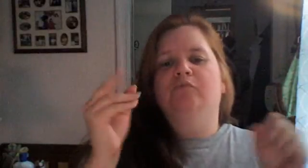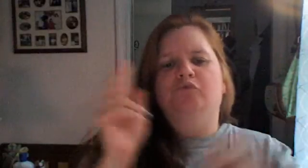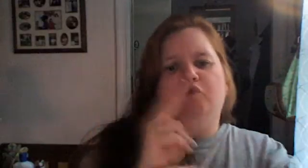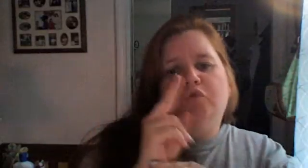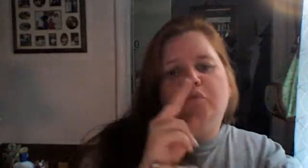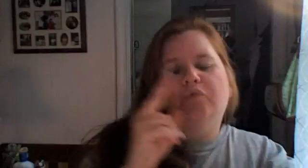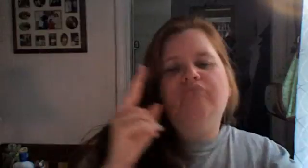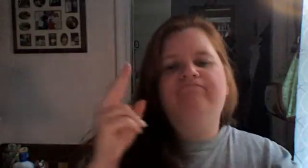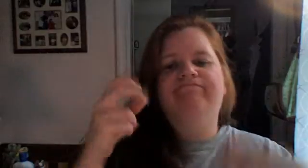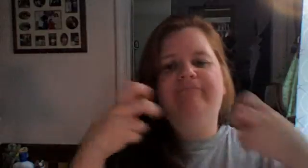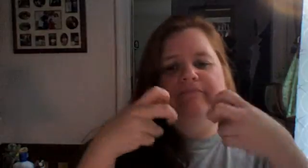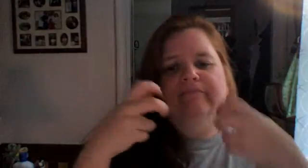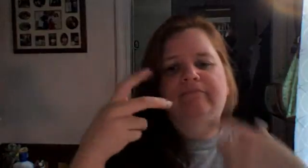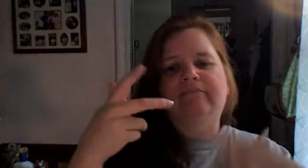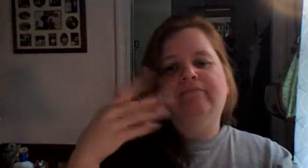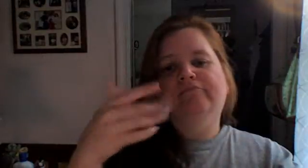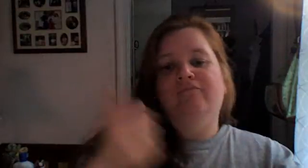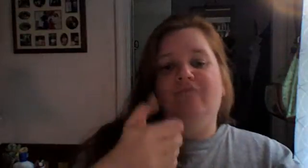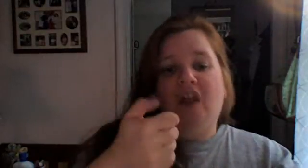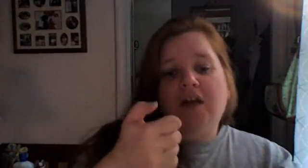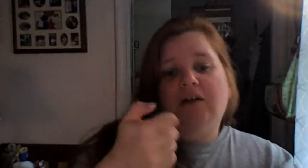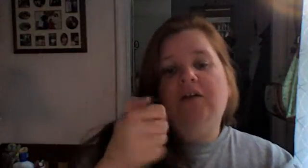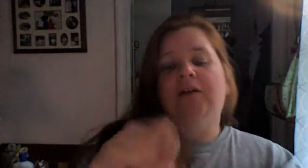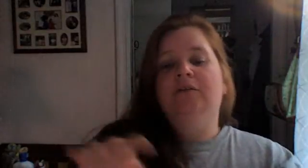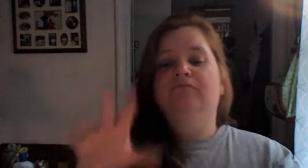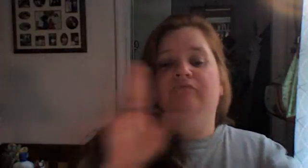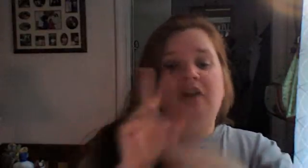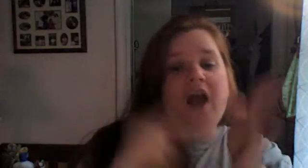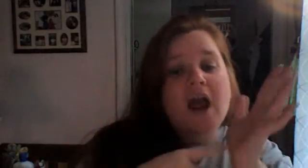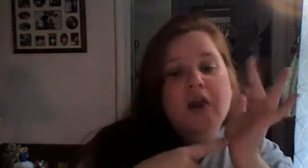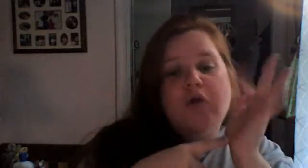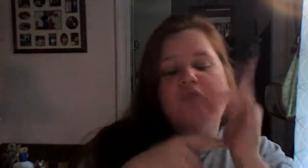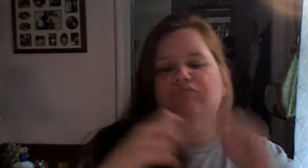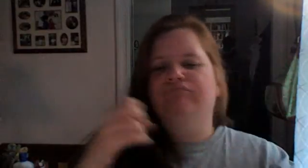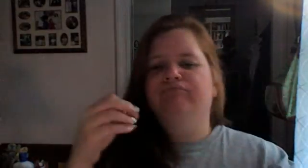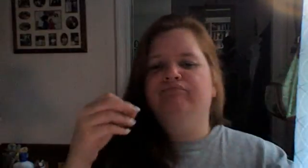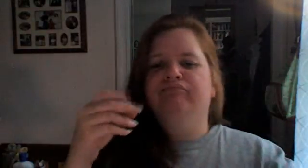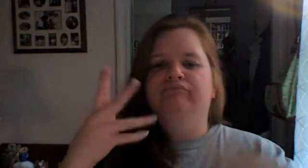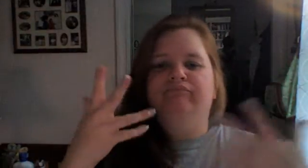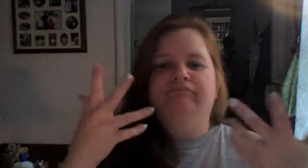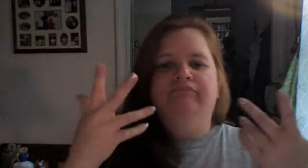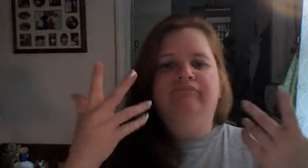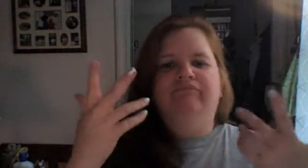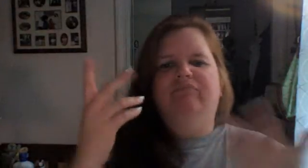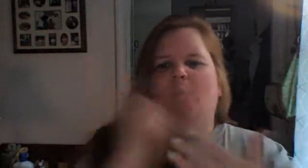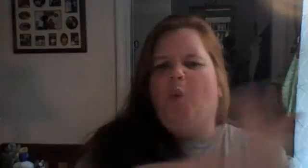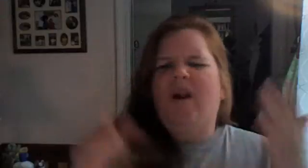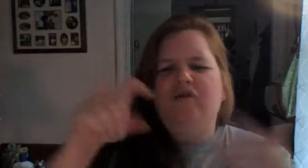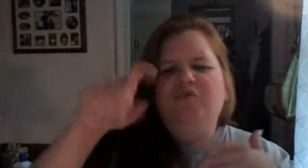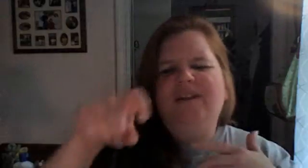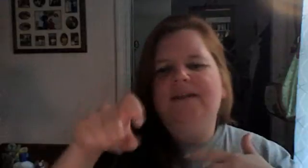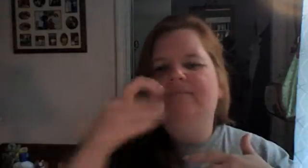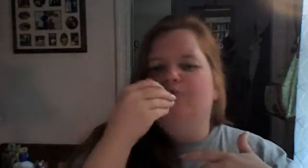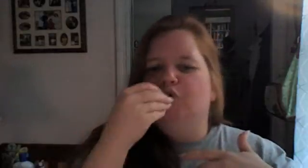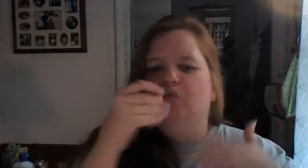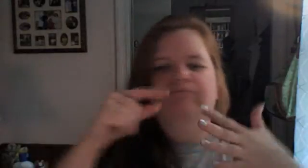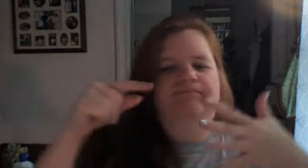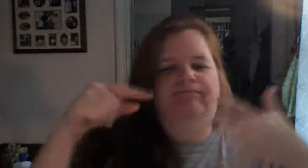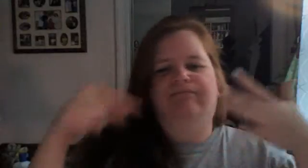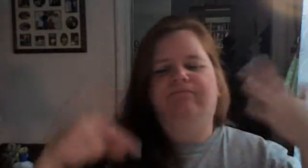Sleekers, the Mattress Professionals. The most trusted name in actresses. The Mattress Professionals. time has